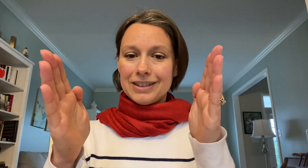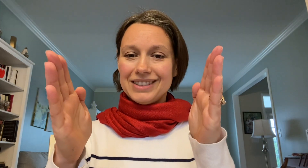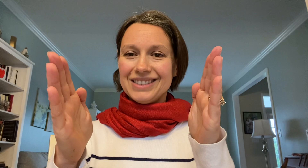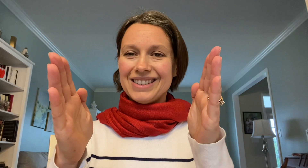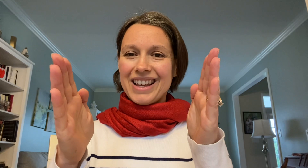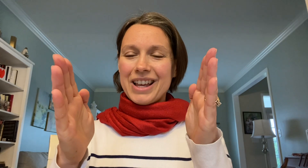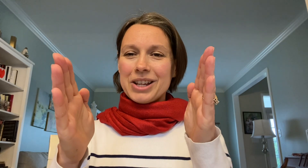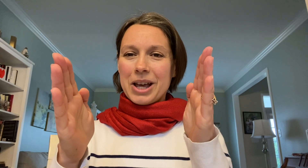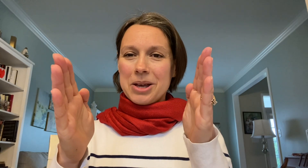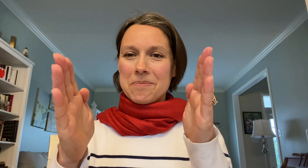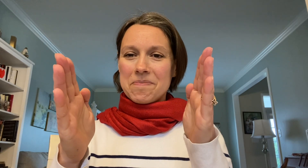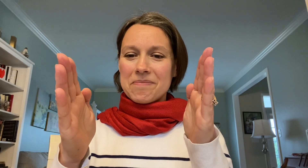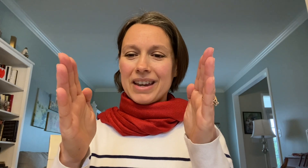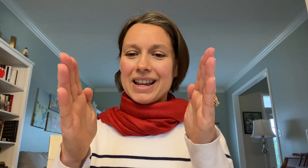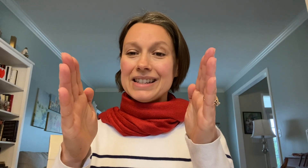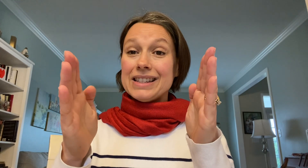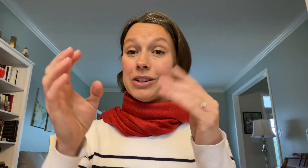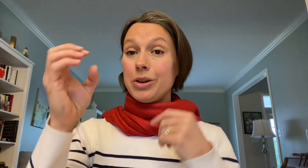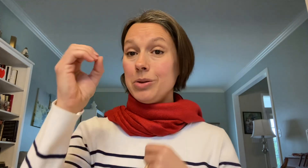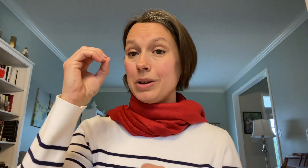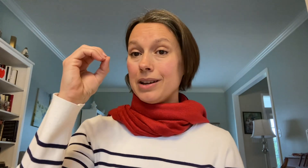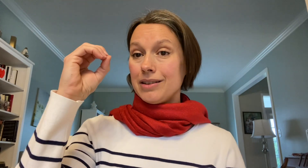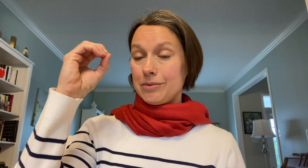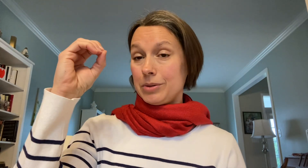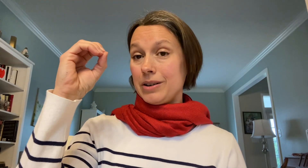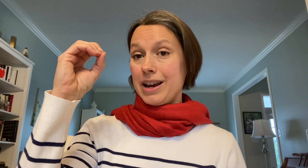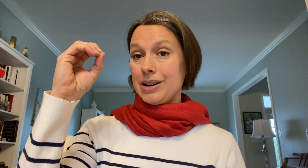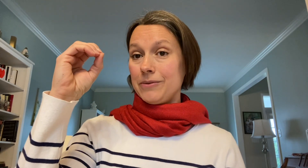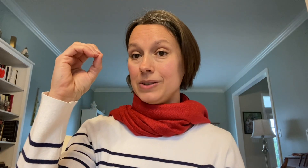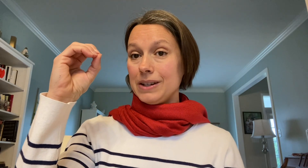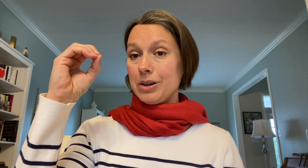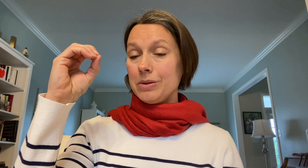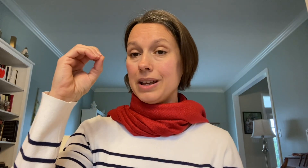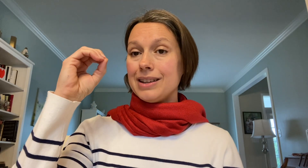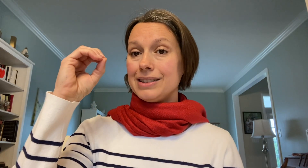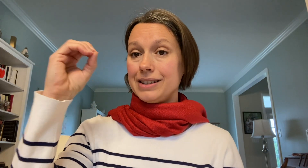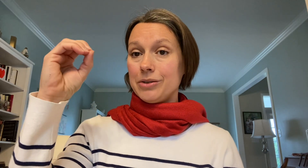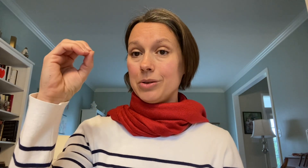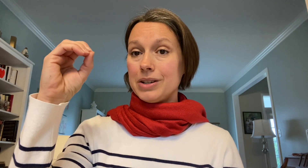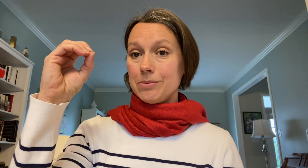zero temperature.